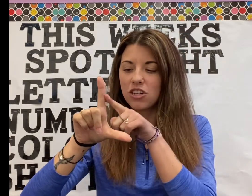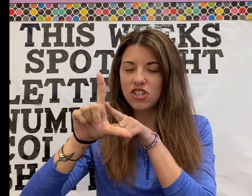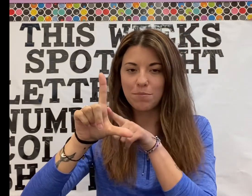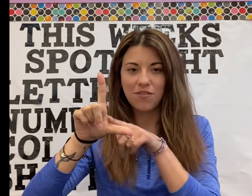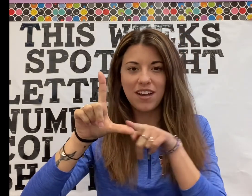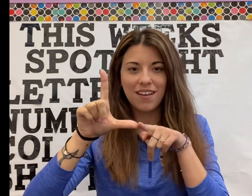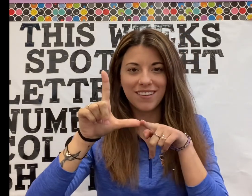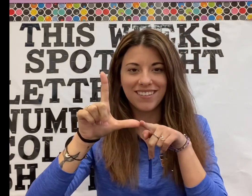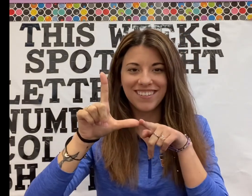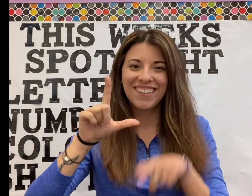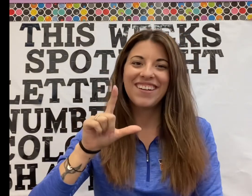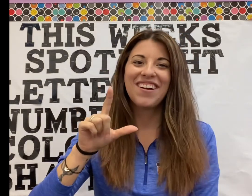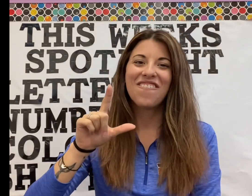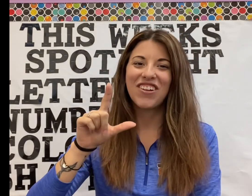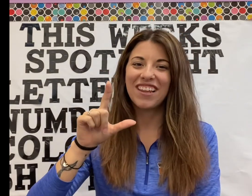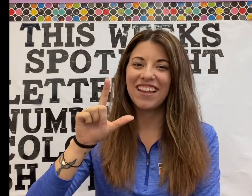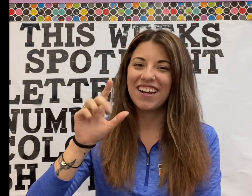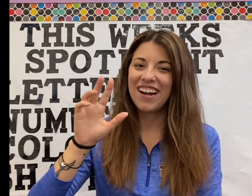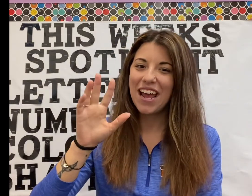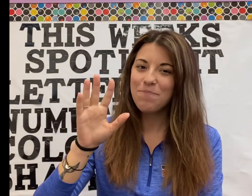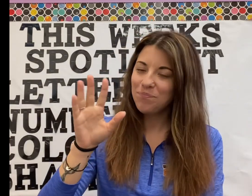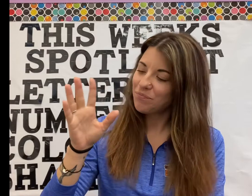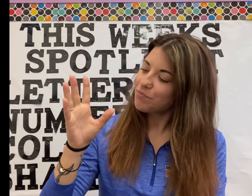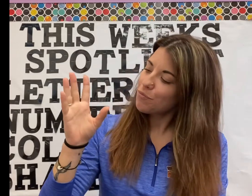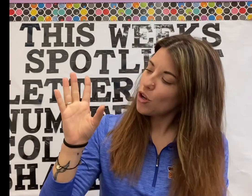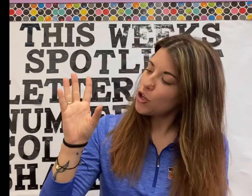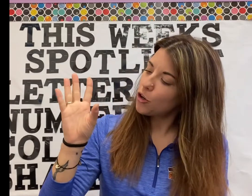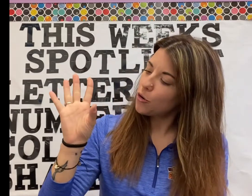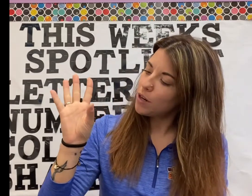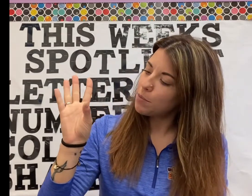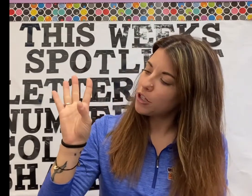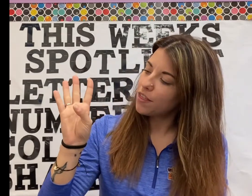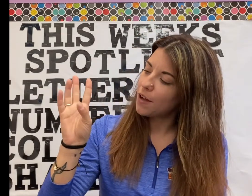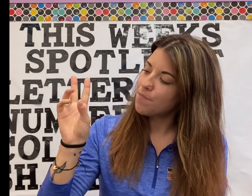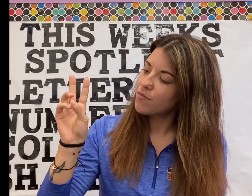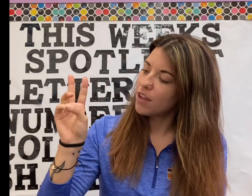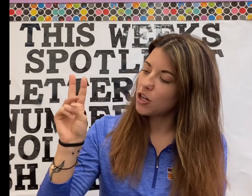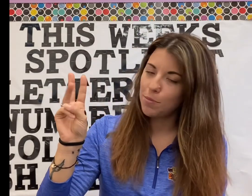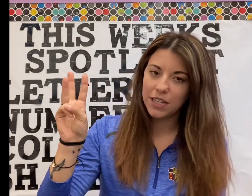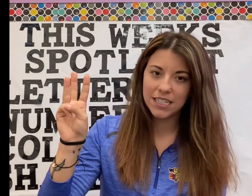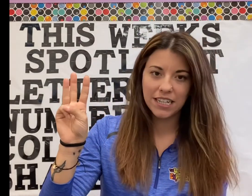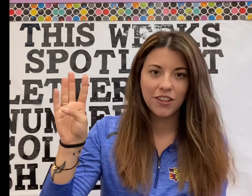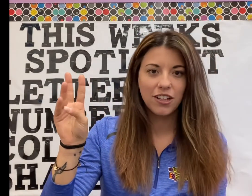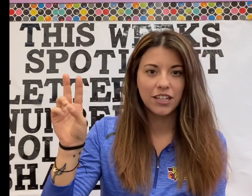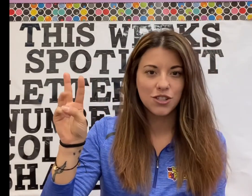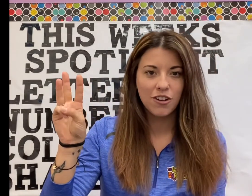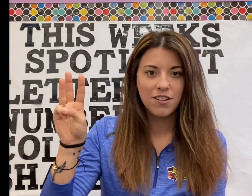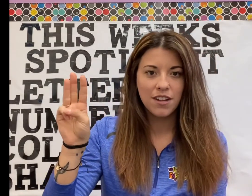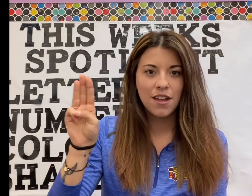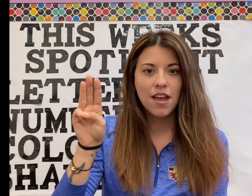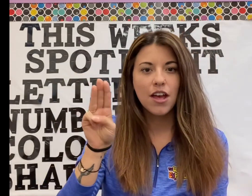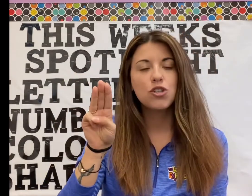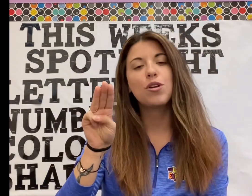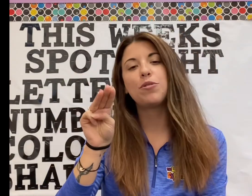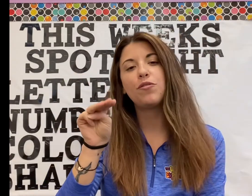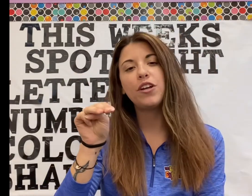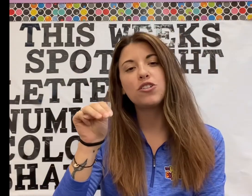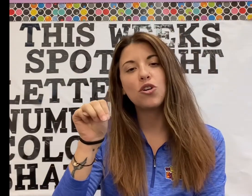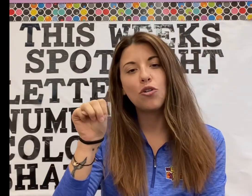shape of an L. For the letter M, you're gonna want to put your thumb and your pinky together like so and drip your fingers over